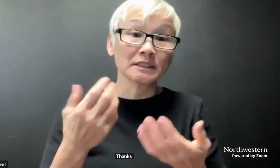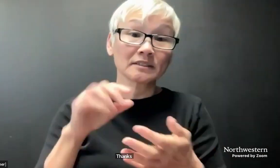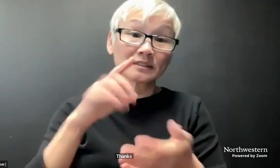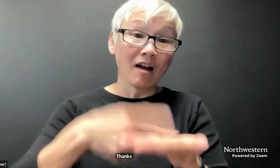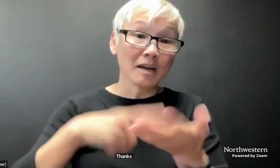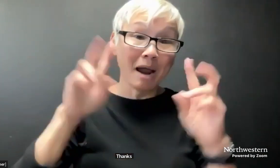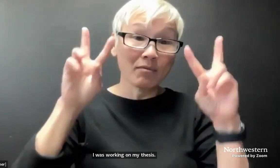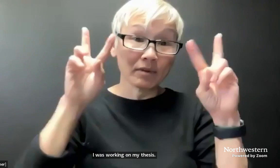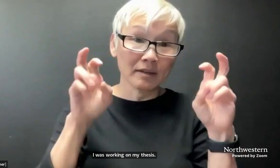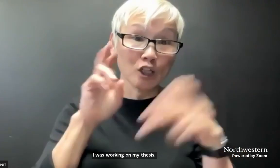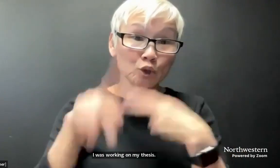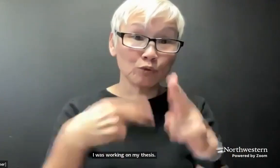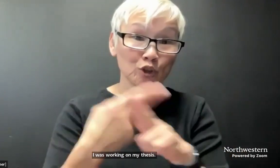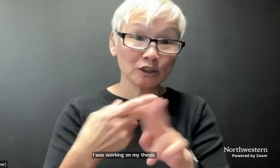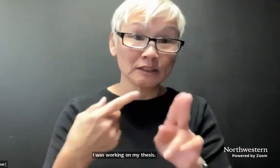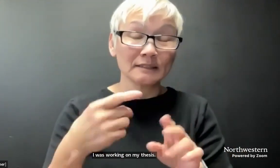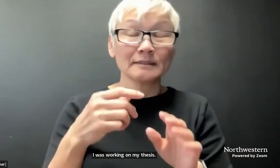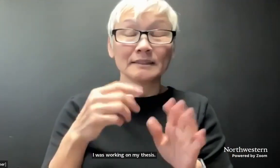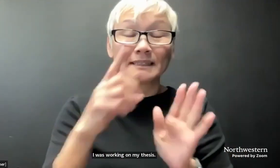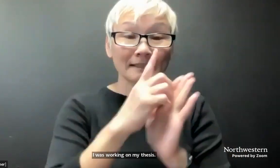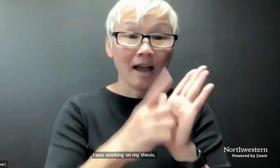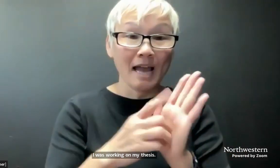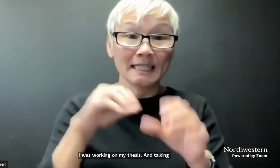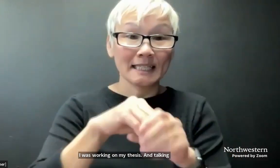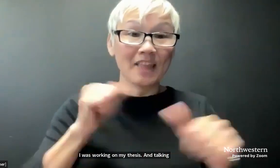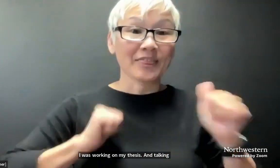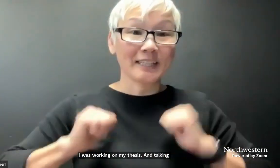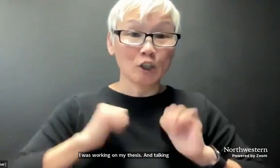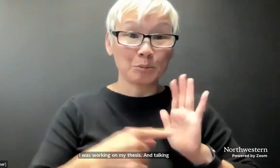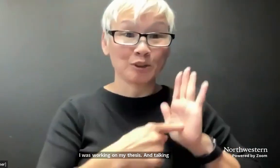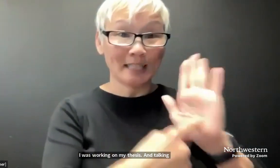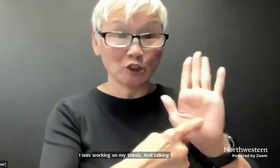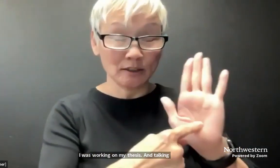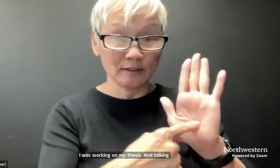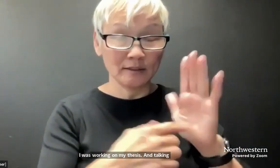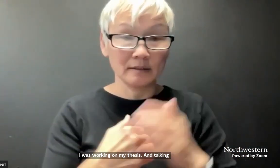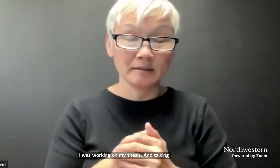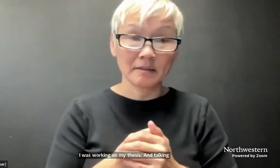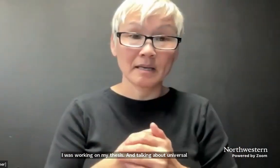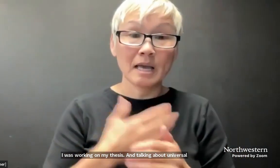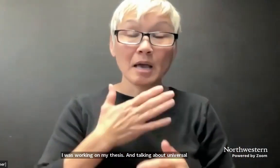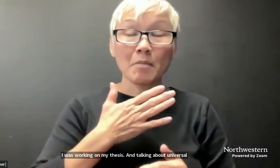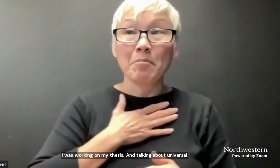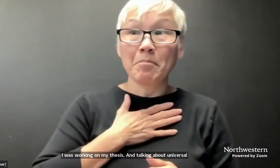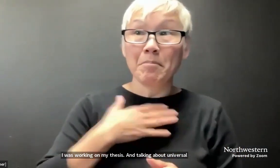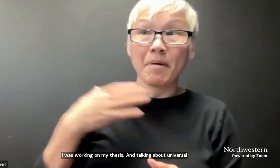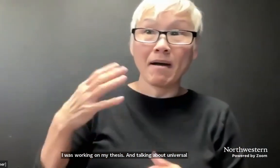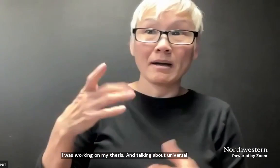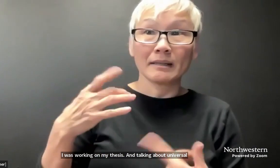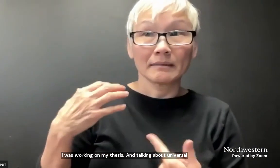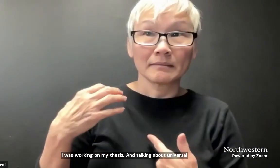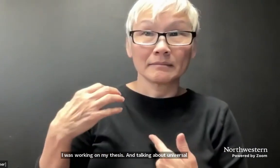And talking about universal design in theater productions.